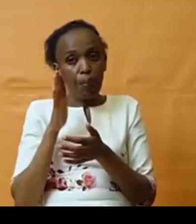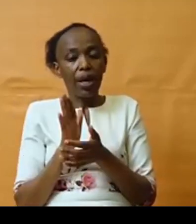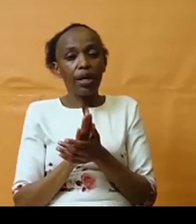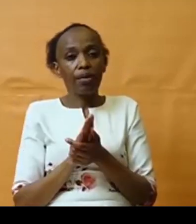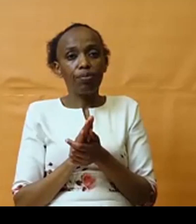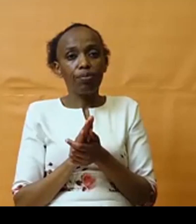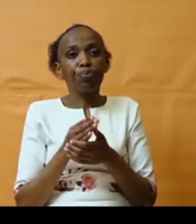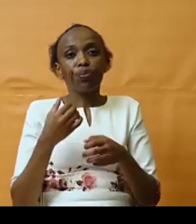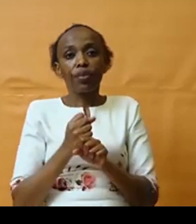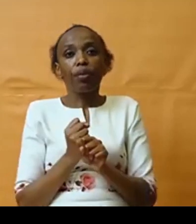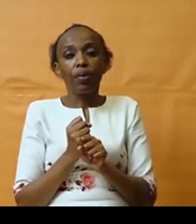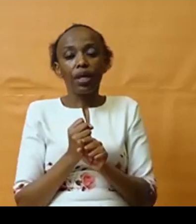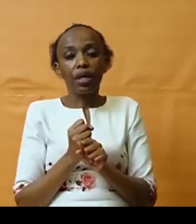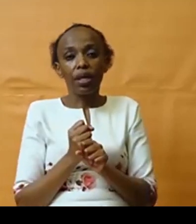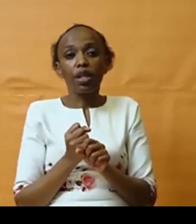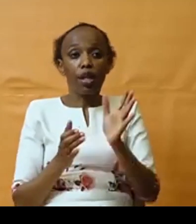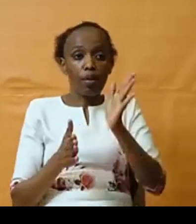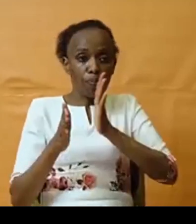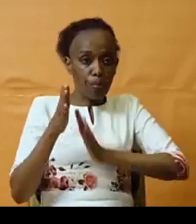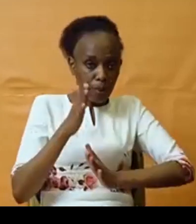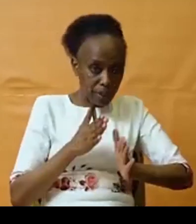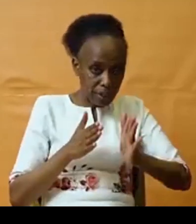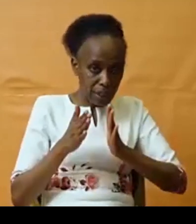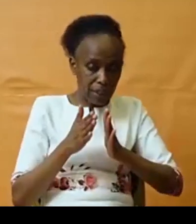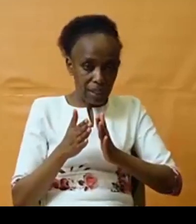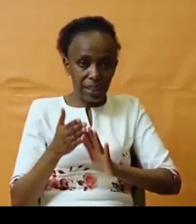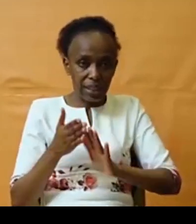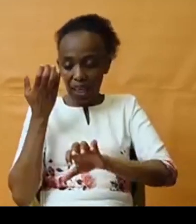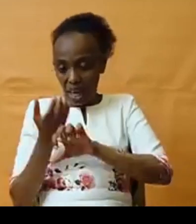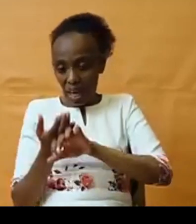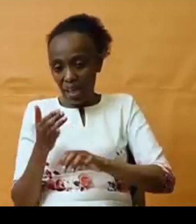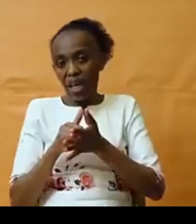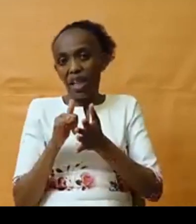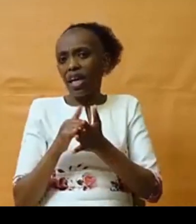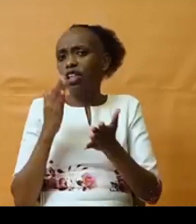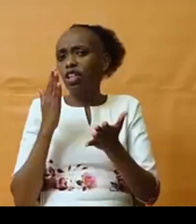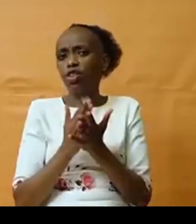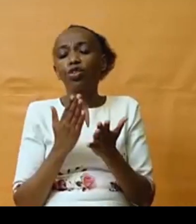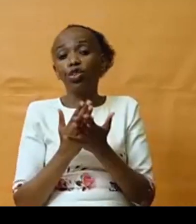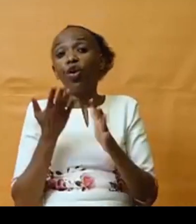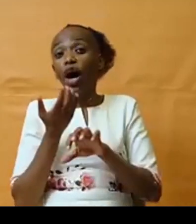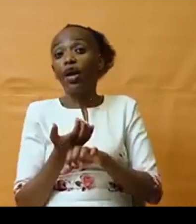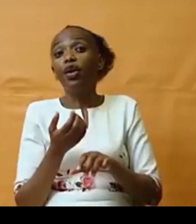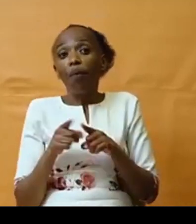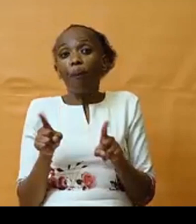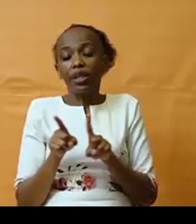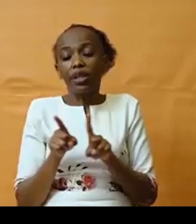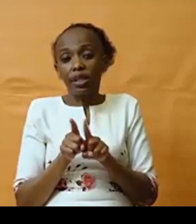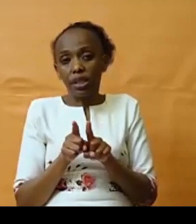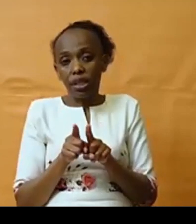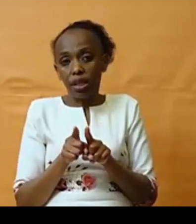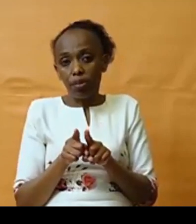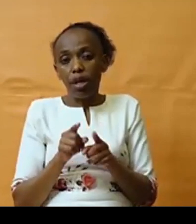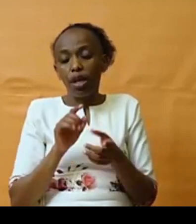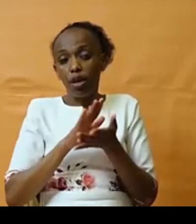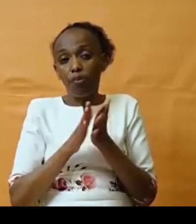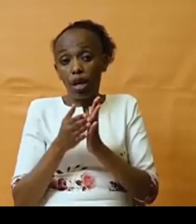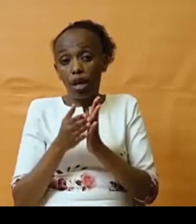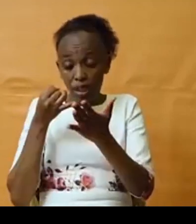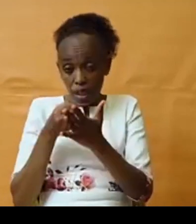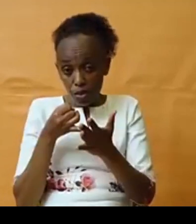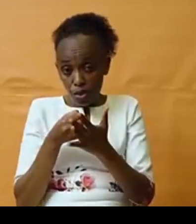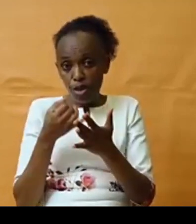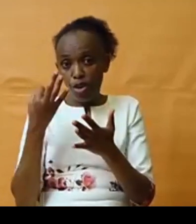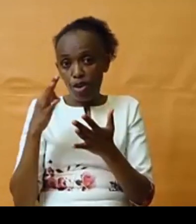process super complex, which of course it is, also becomes very exclusionary for civic groups,